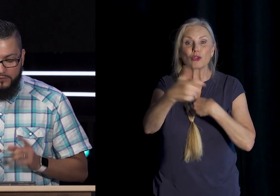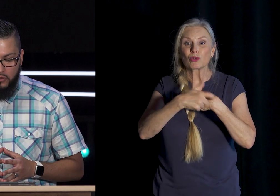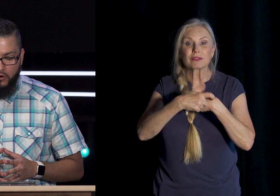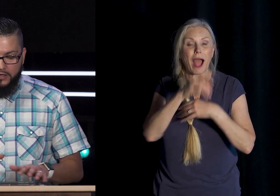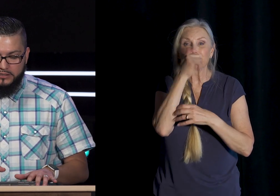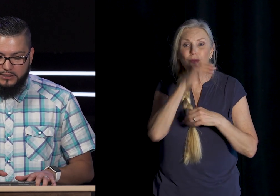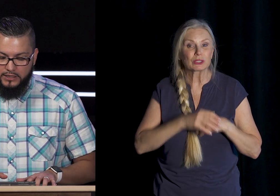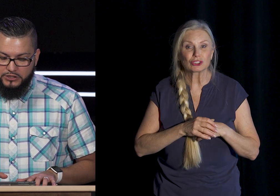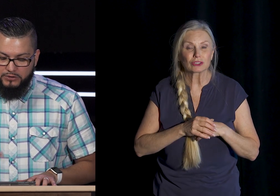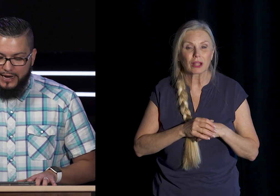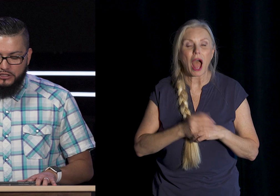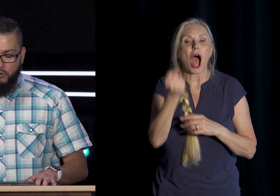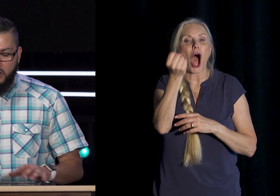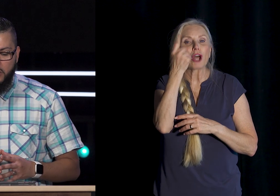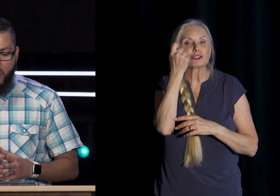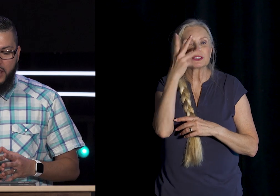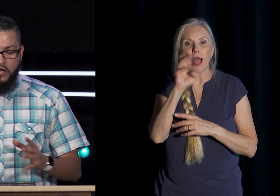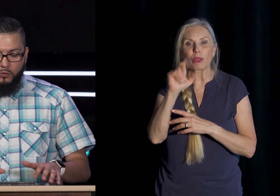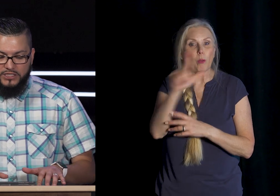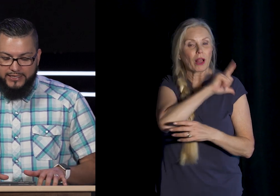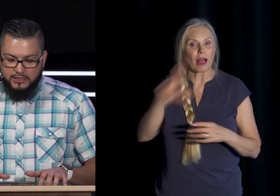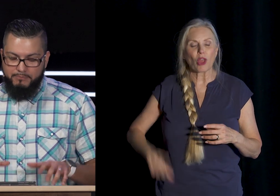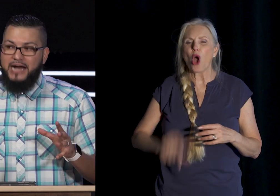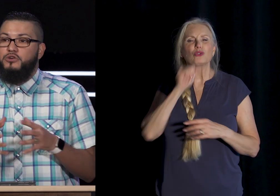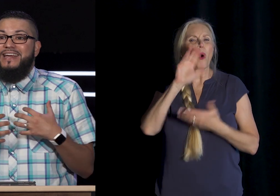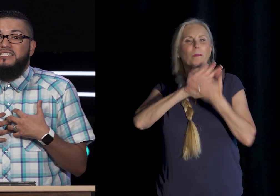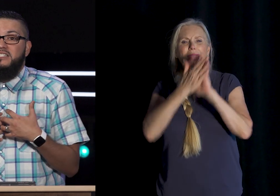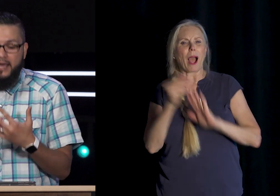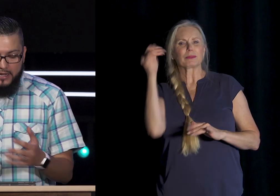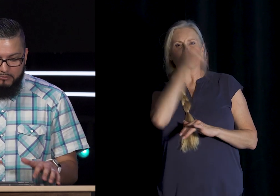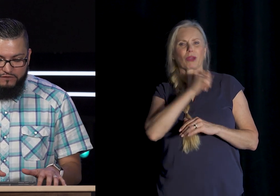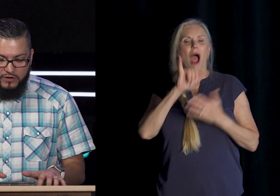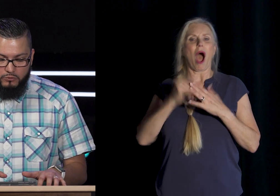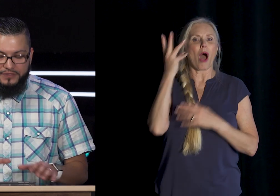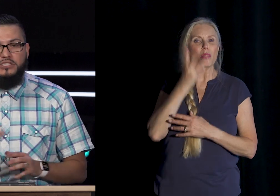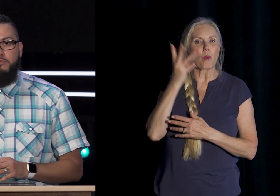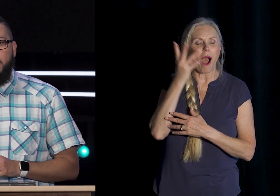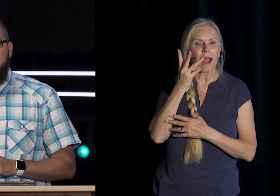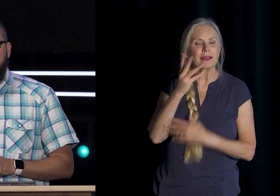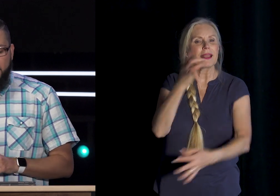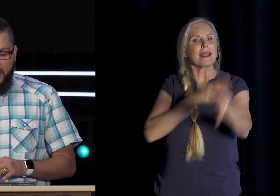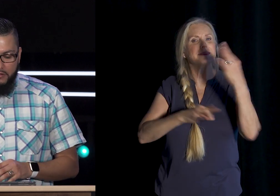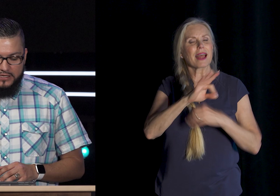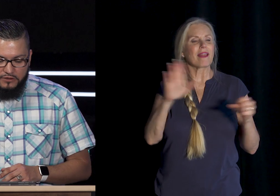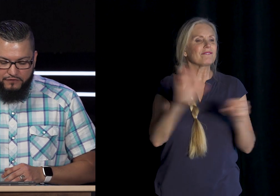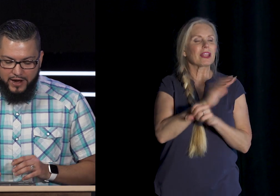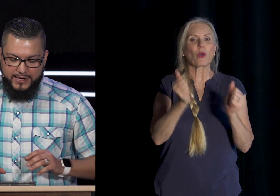Of The Lord Is Do Not Get Drunk On Wine Which Leads To Debauchery Instead Be Filled With The Spirit Now This Phrase